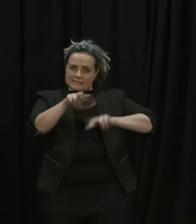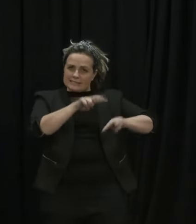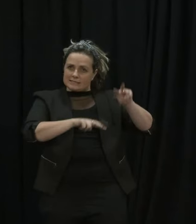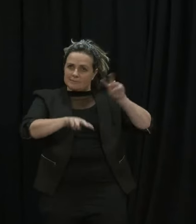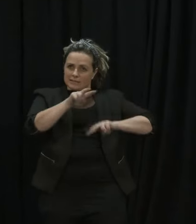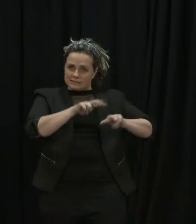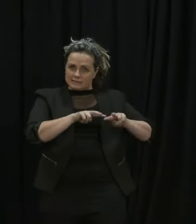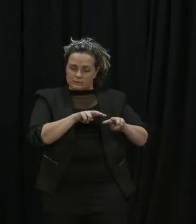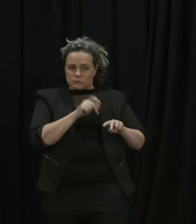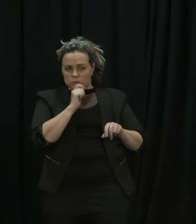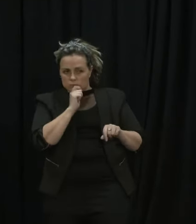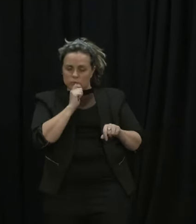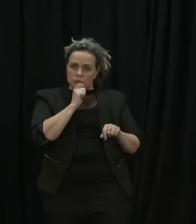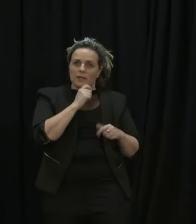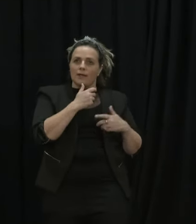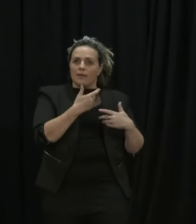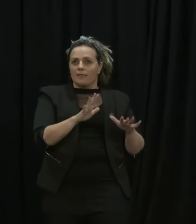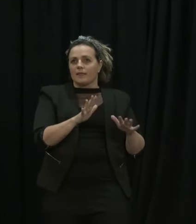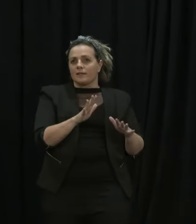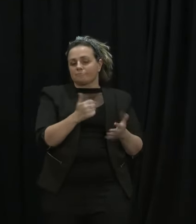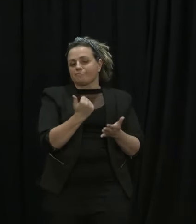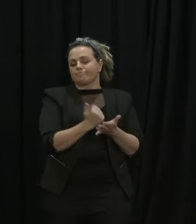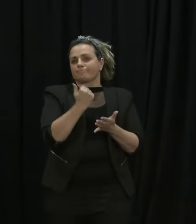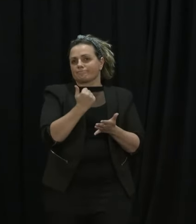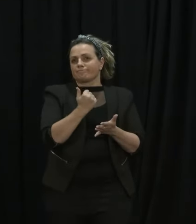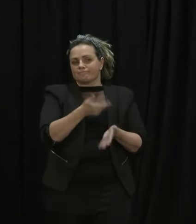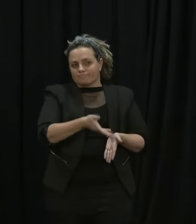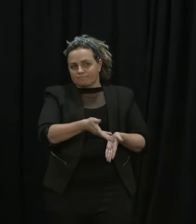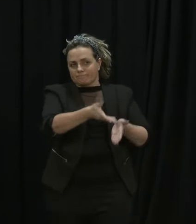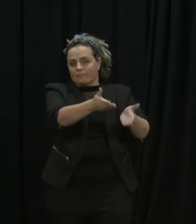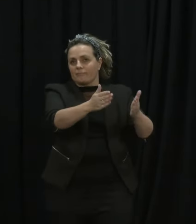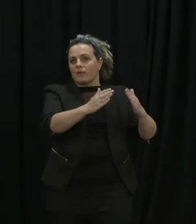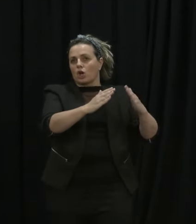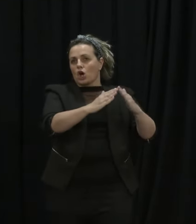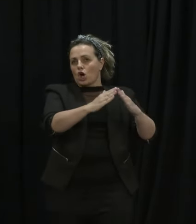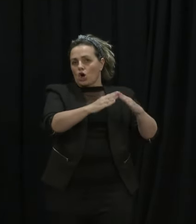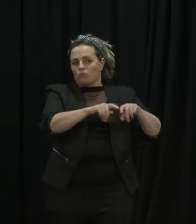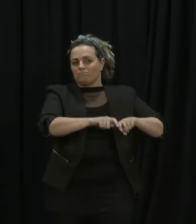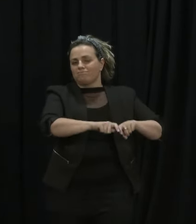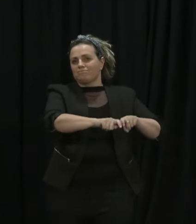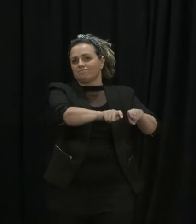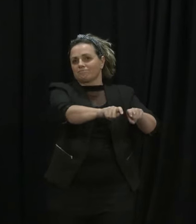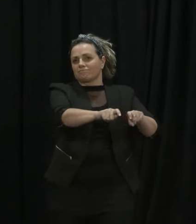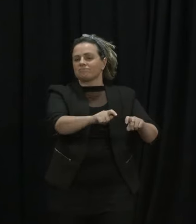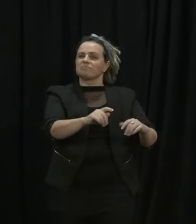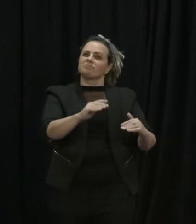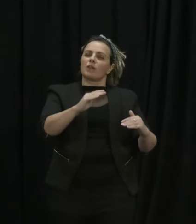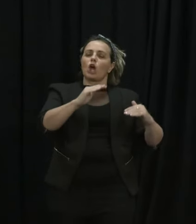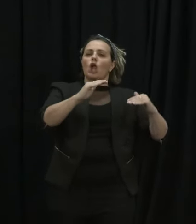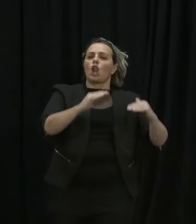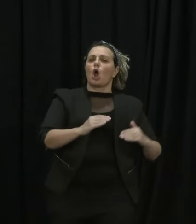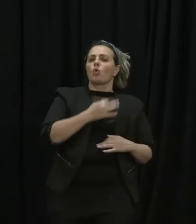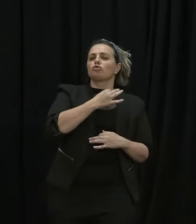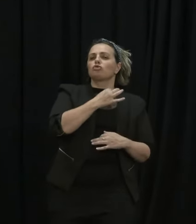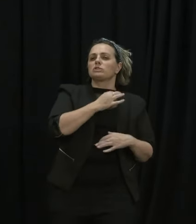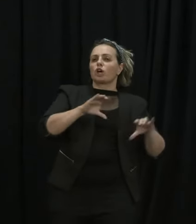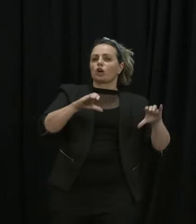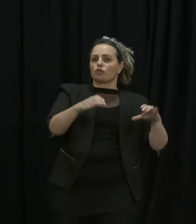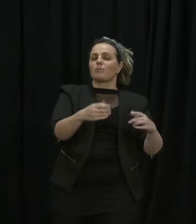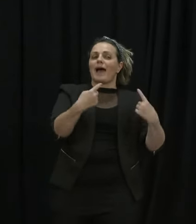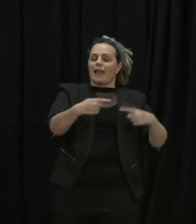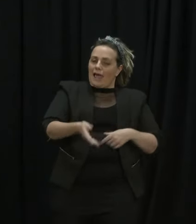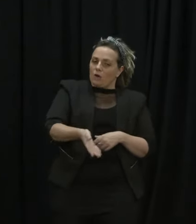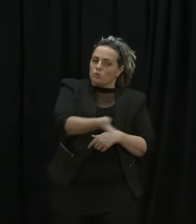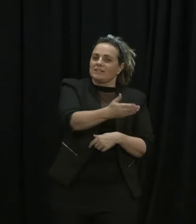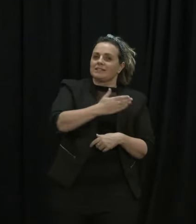people are sort of put into that stream of low risk sort of category of being able to